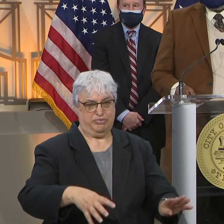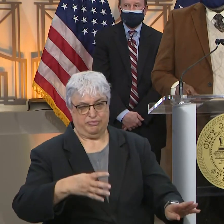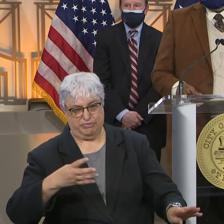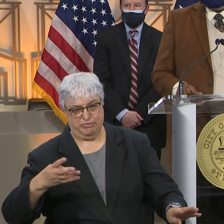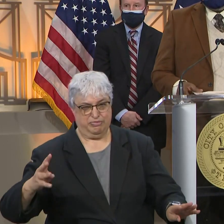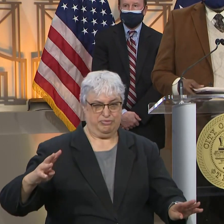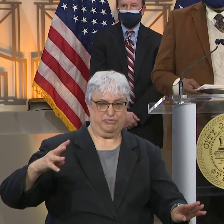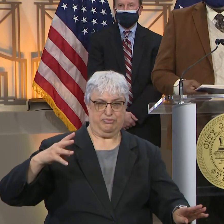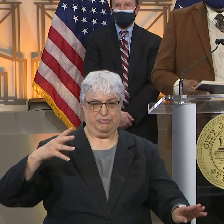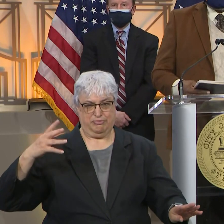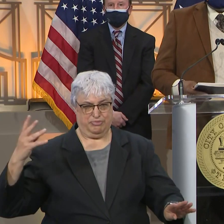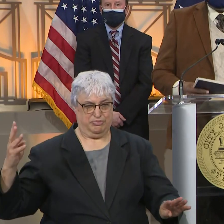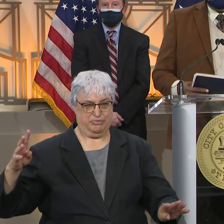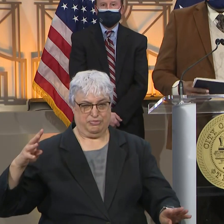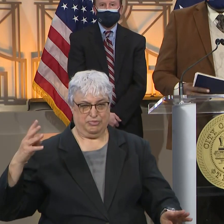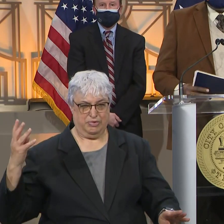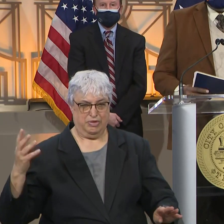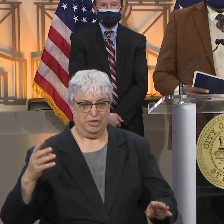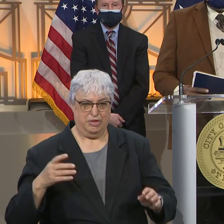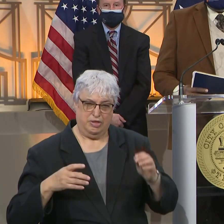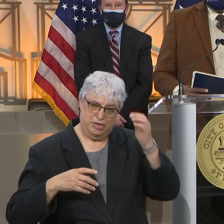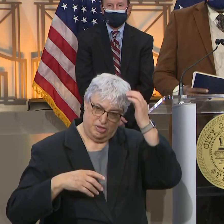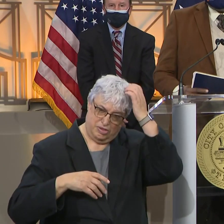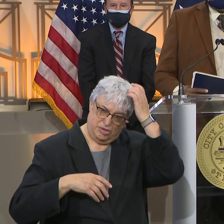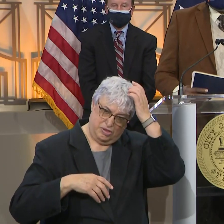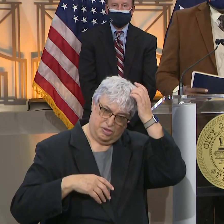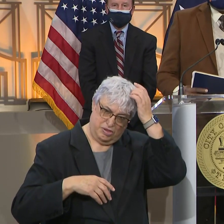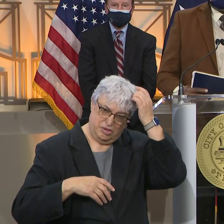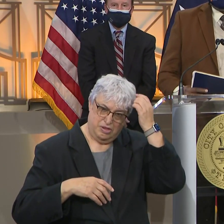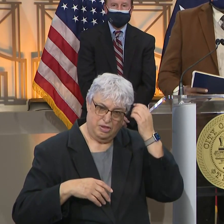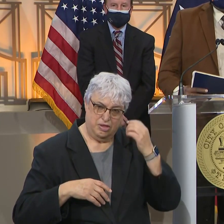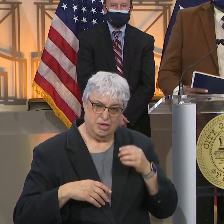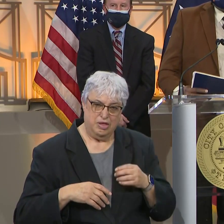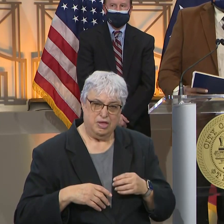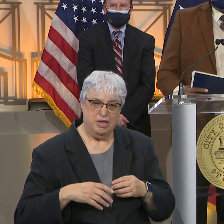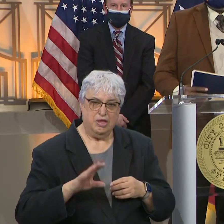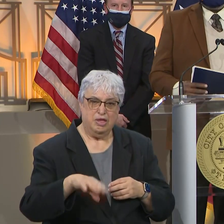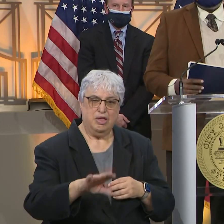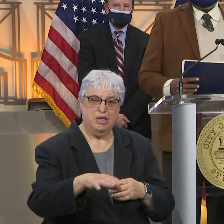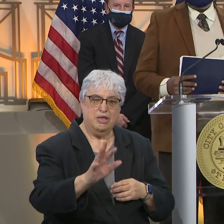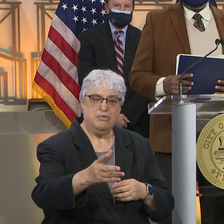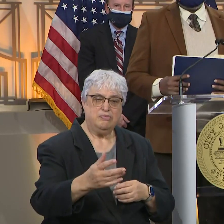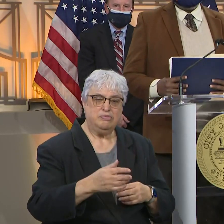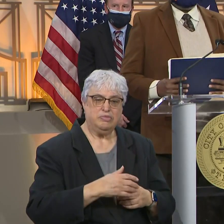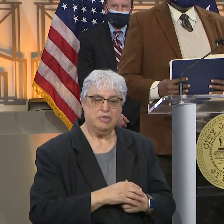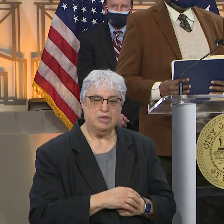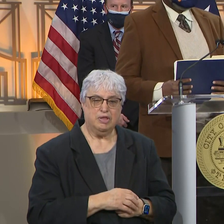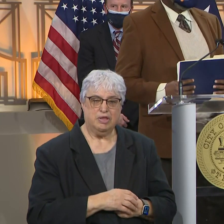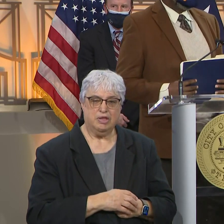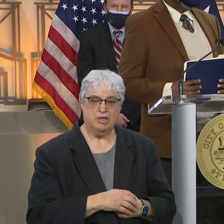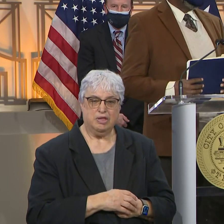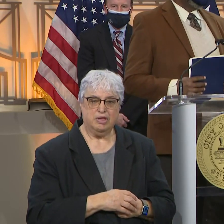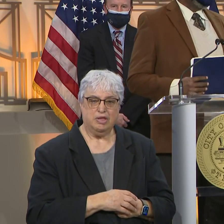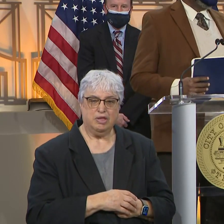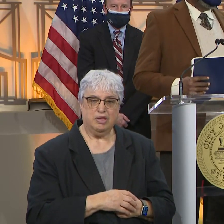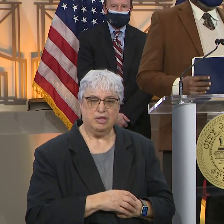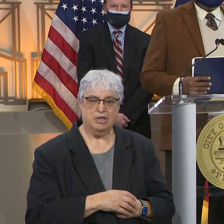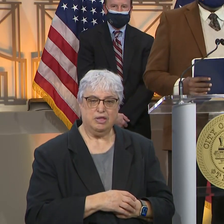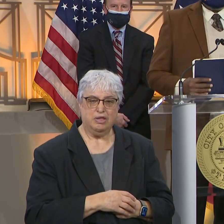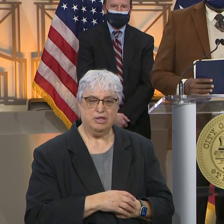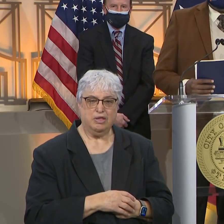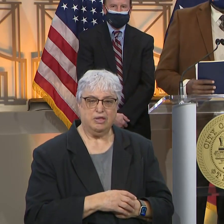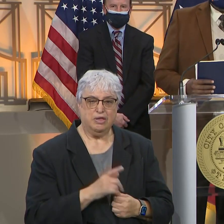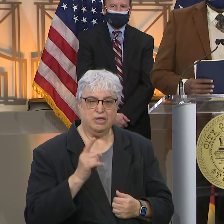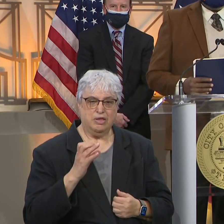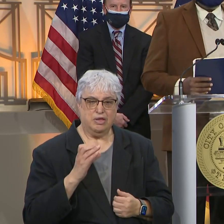though. There was an extended wait time later on in the day. Director Steven, while you are still on the podium, before we get 100